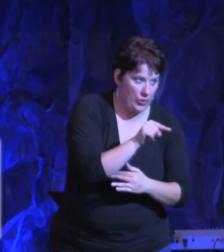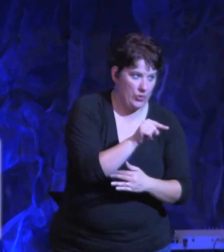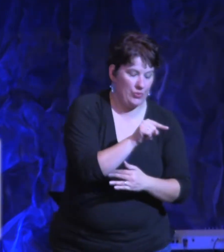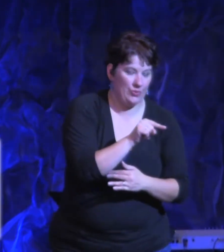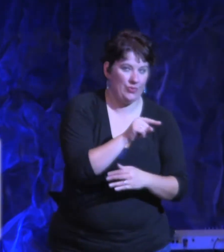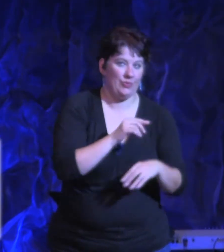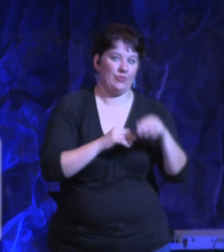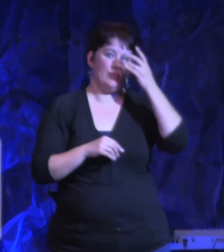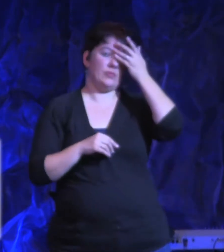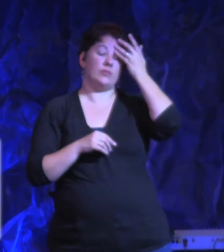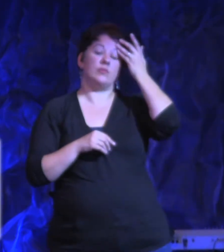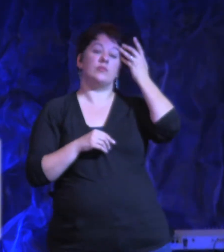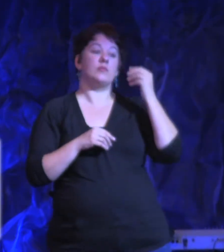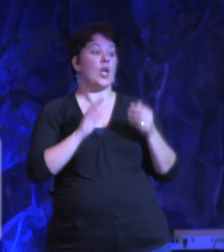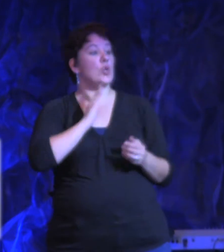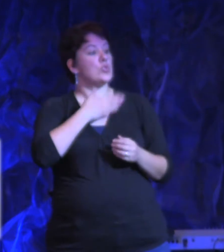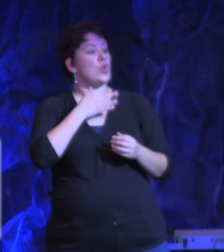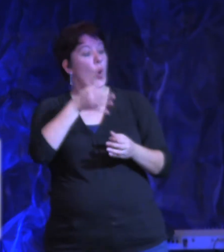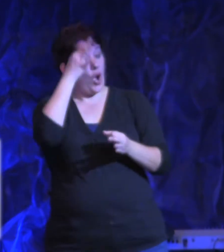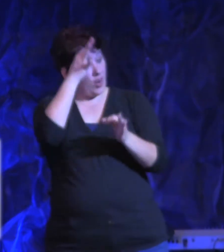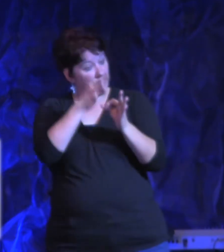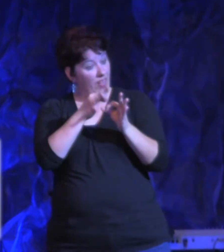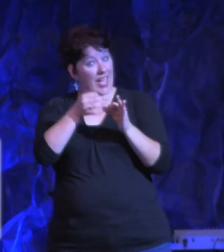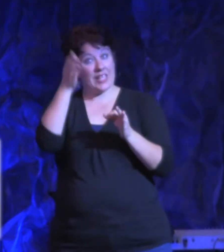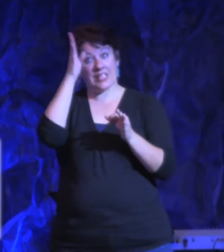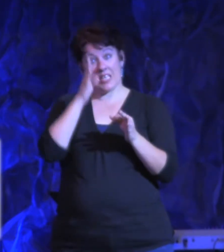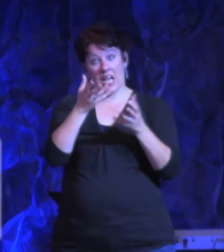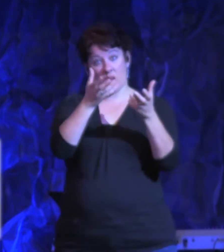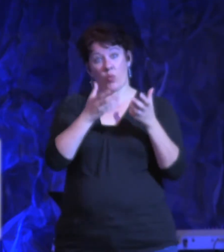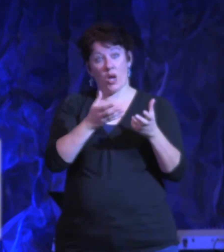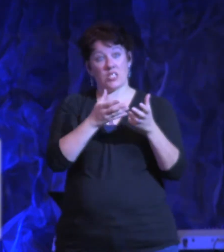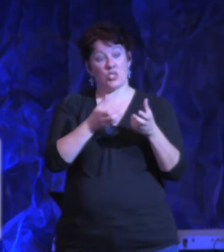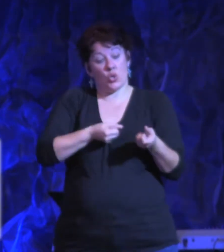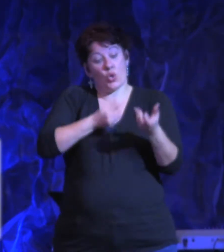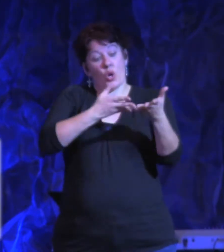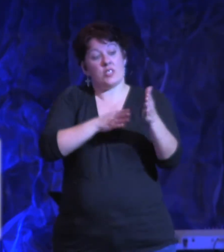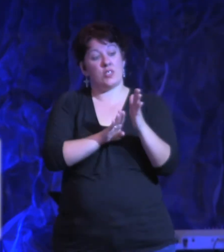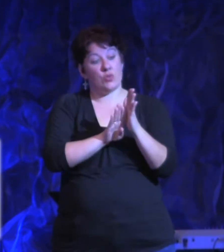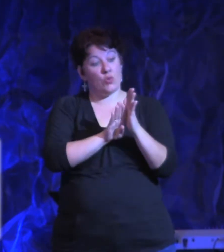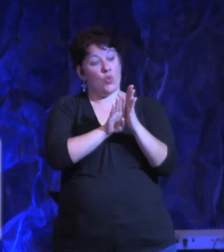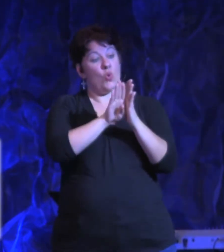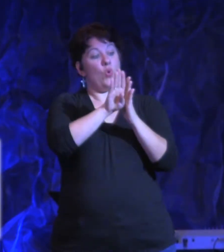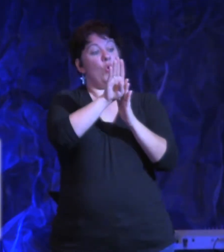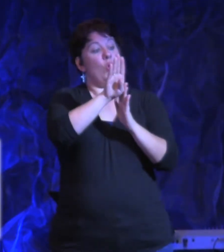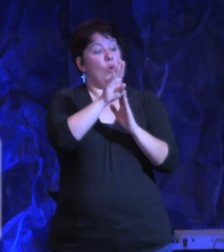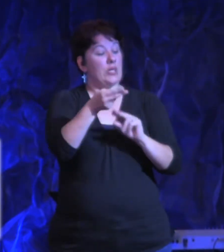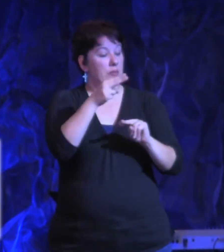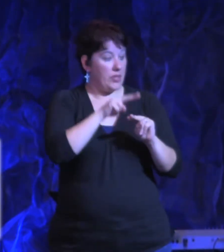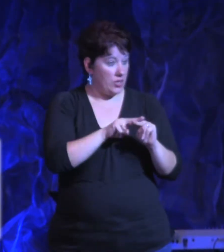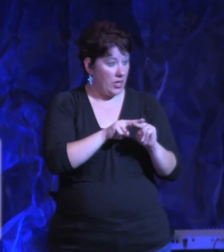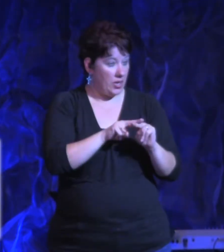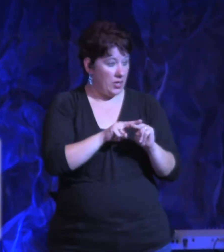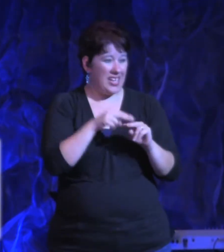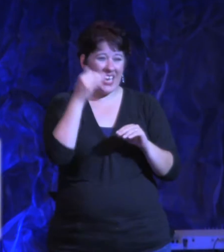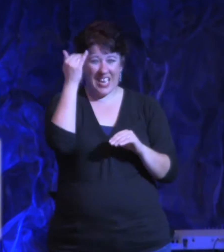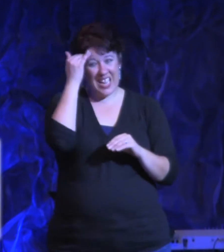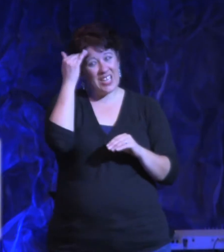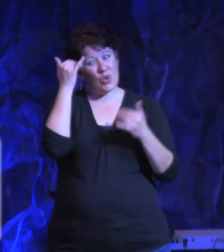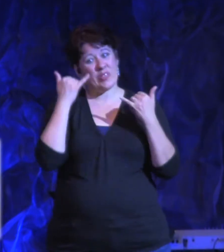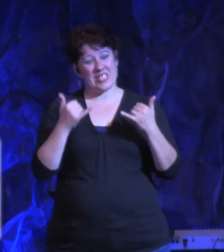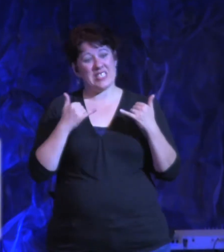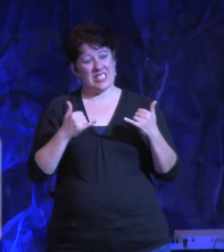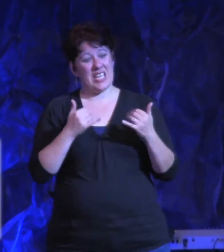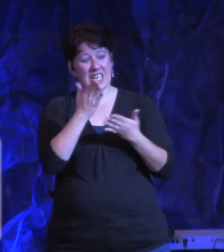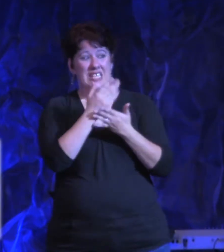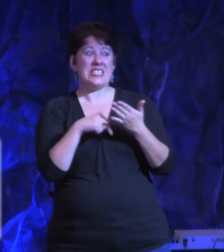So God wants to grow our faith. And I know that there's some of you here today that you have some mountains in your life. And I just want to encourage